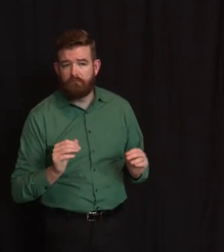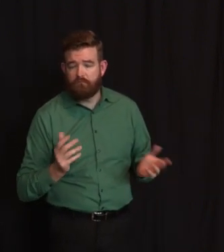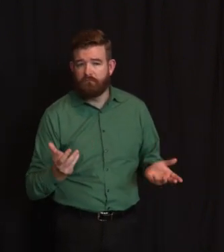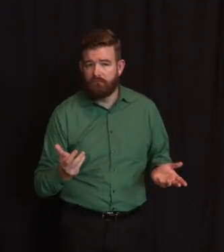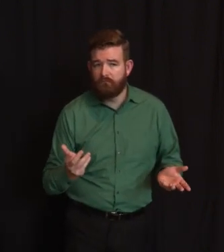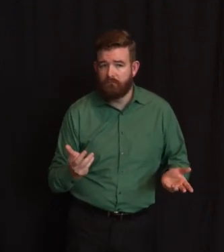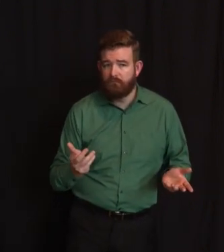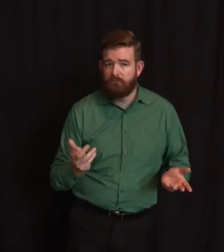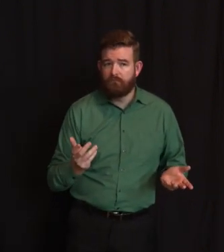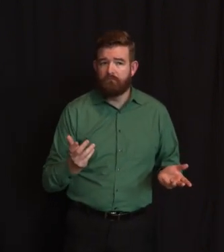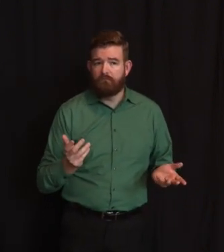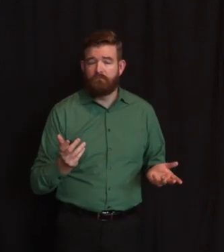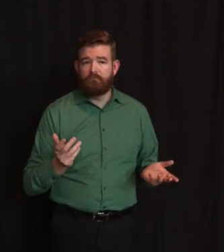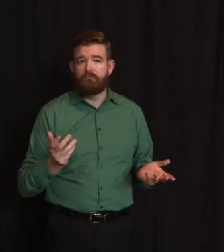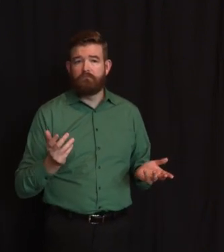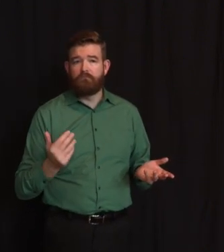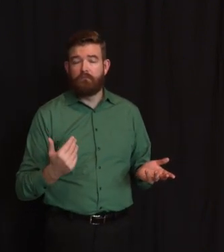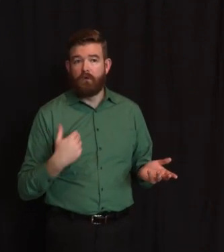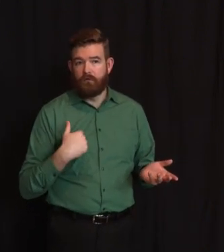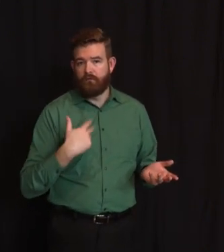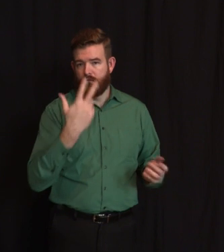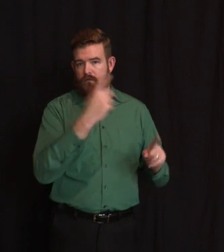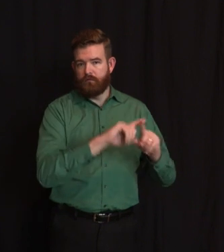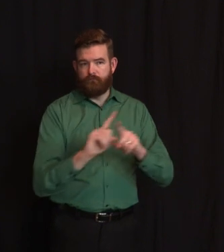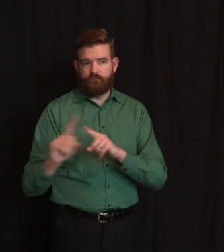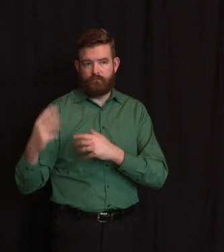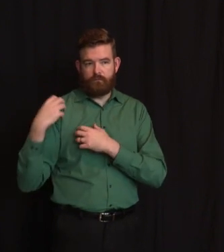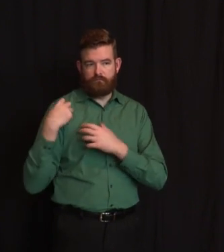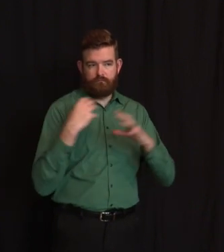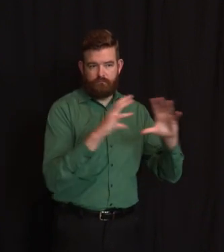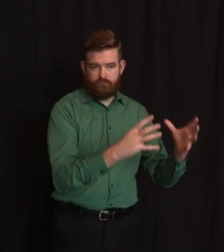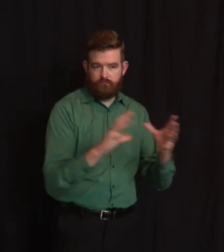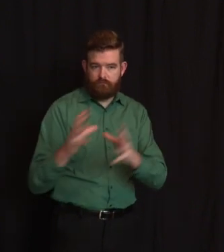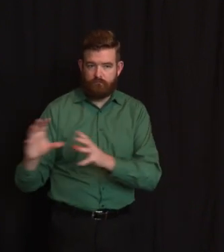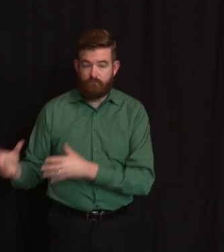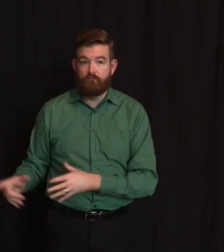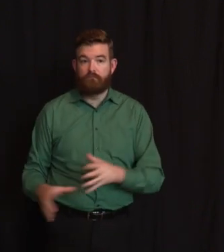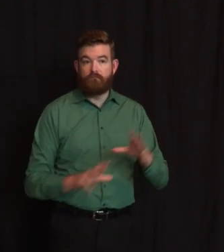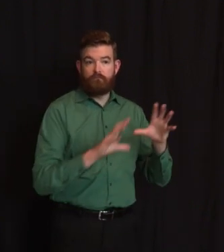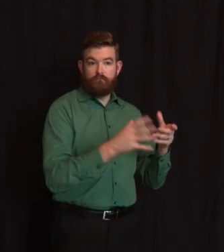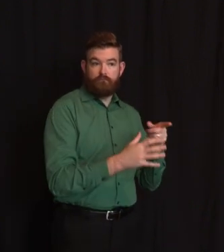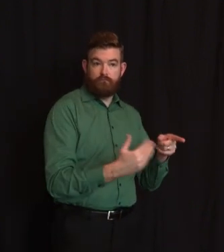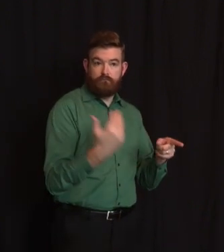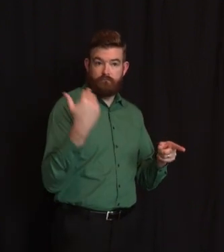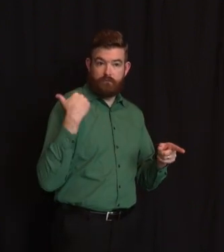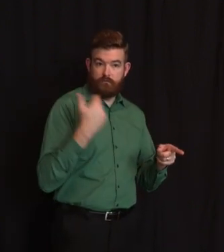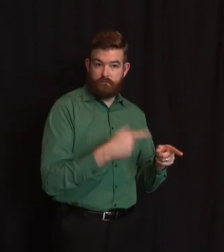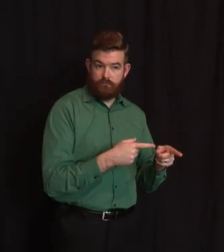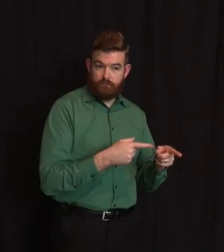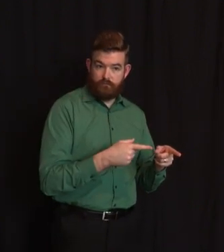One is we have to do what's right for the nine million folks inside the four walls of New Jersey, number one, job number one.